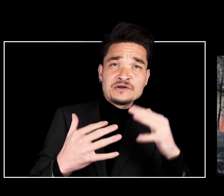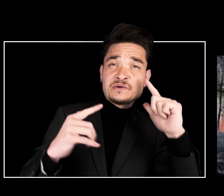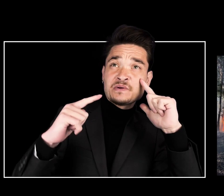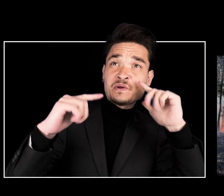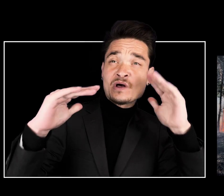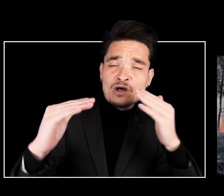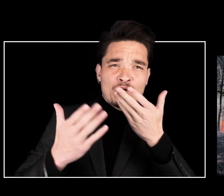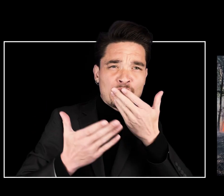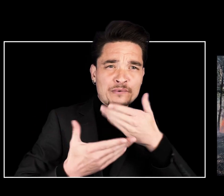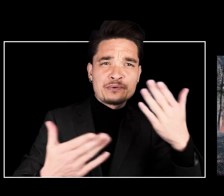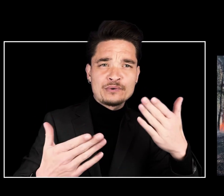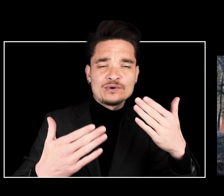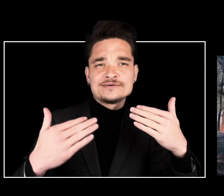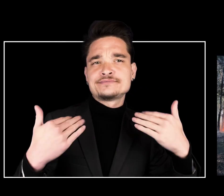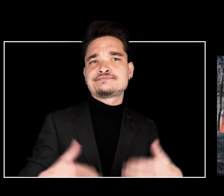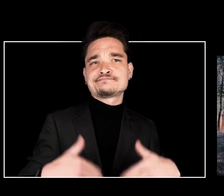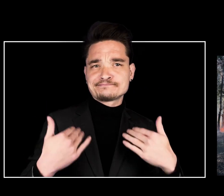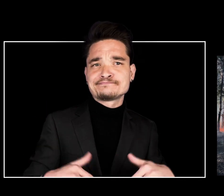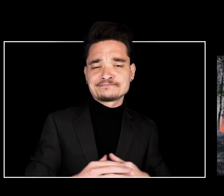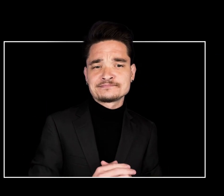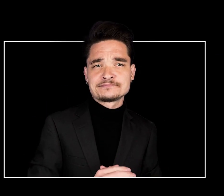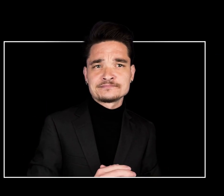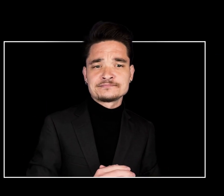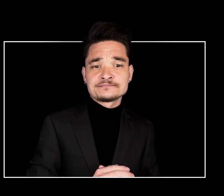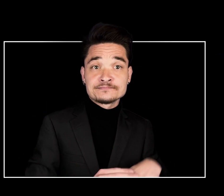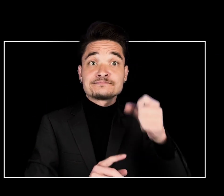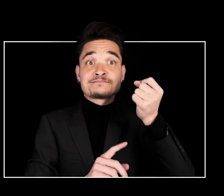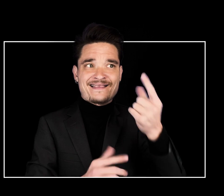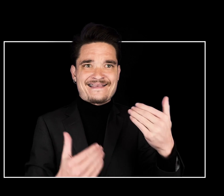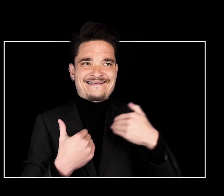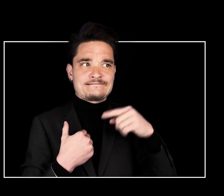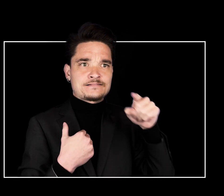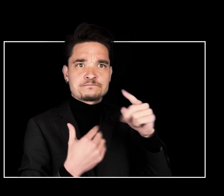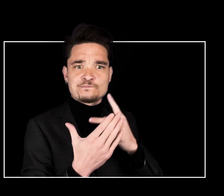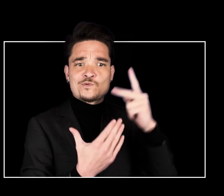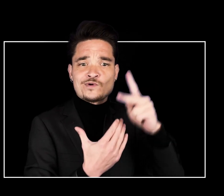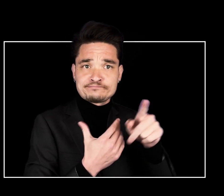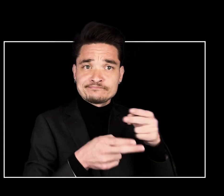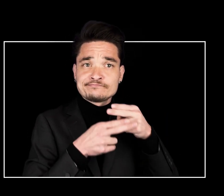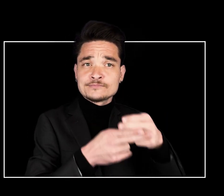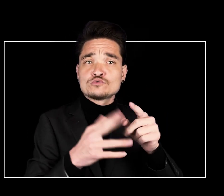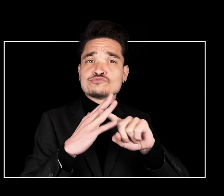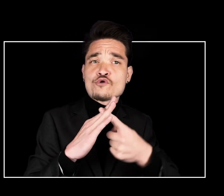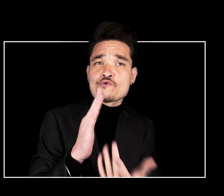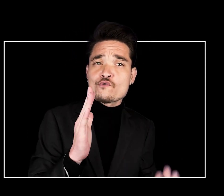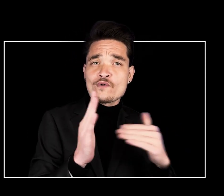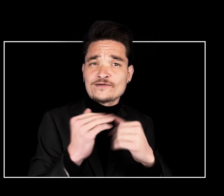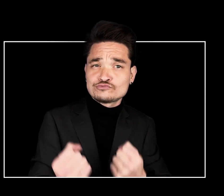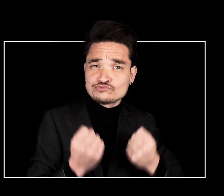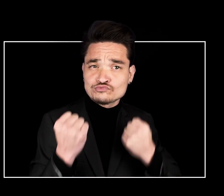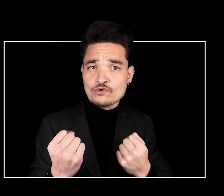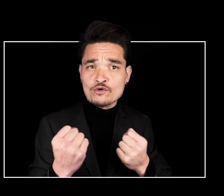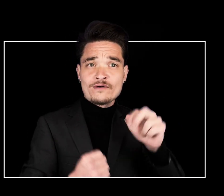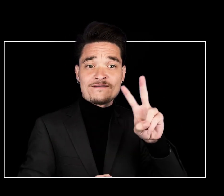fear, and hopelessness. There is a program called Starting Over Strong Vermont,